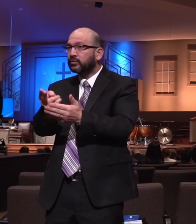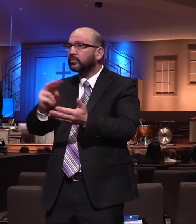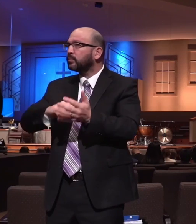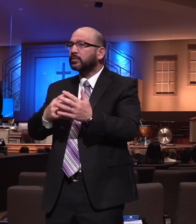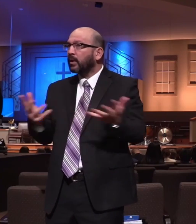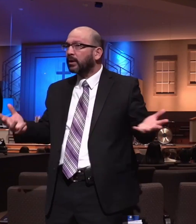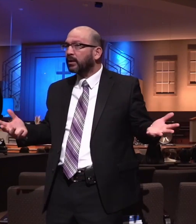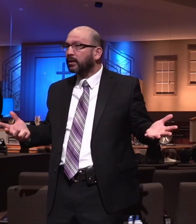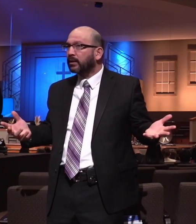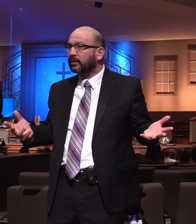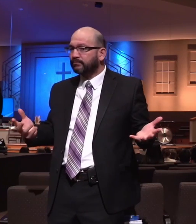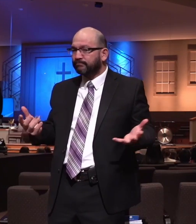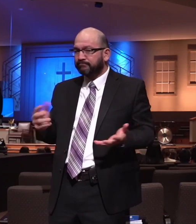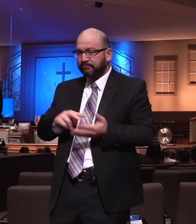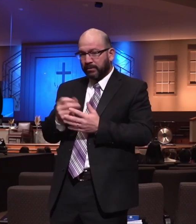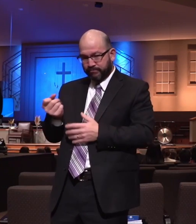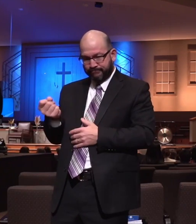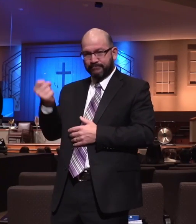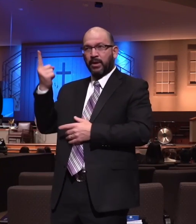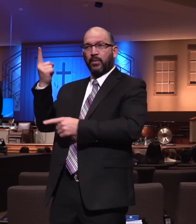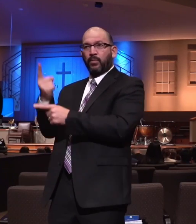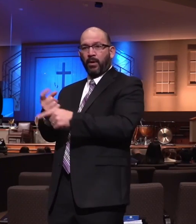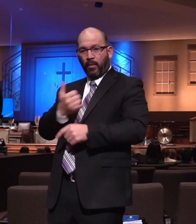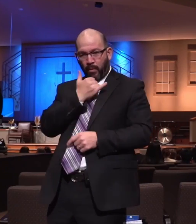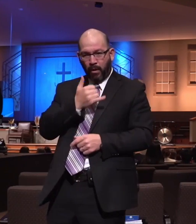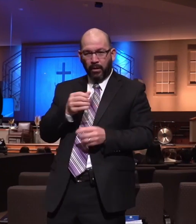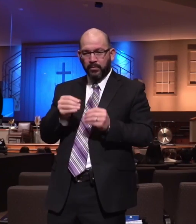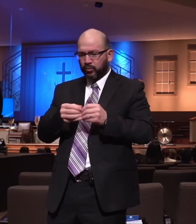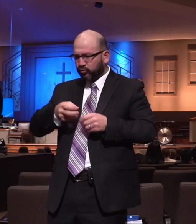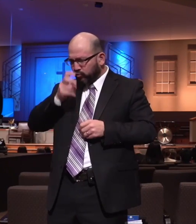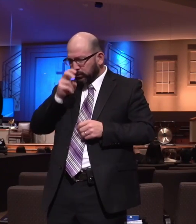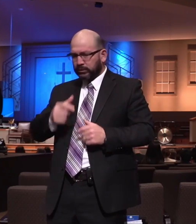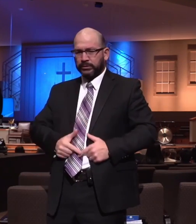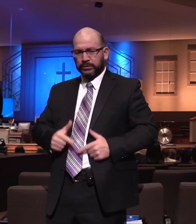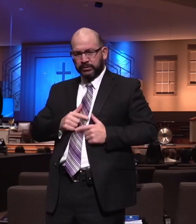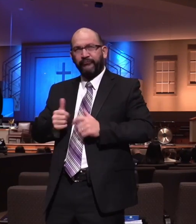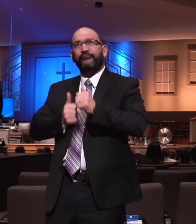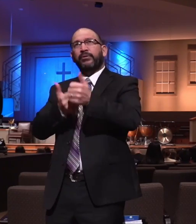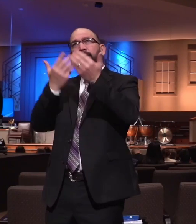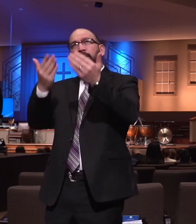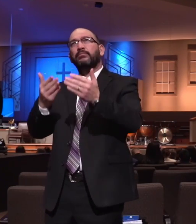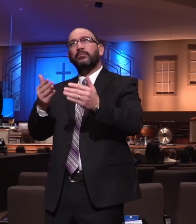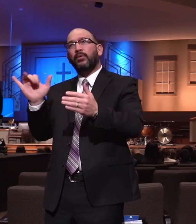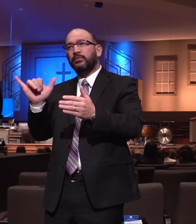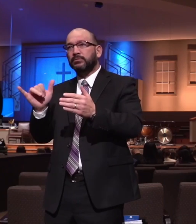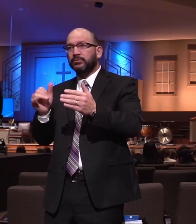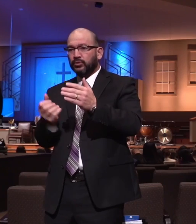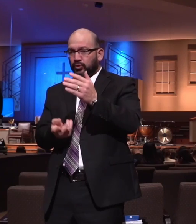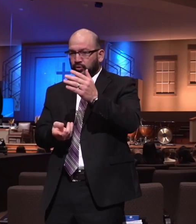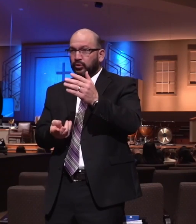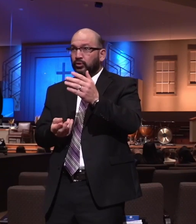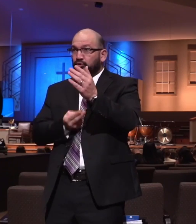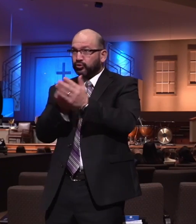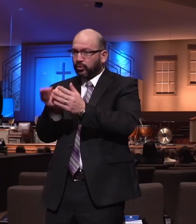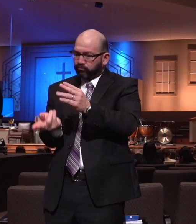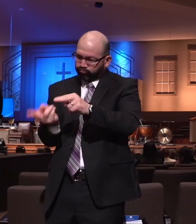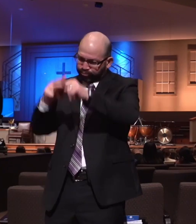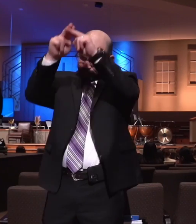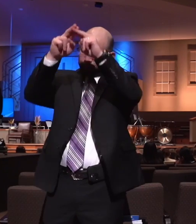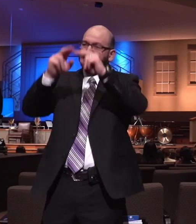It means they're discerning. It means they're being more disciplined. And it means they're developing in the truth. Now, not every church will have